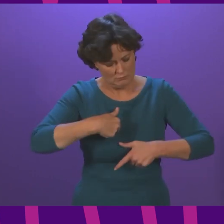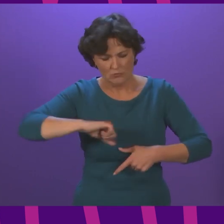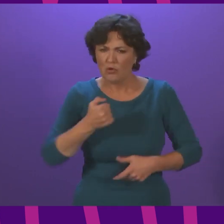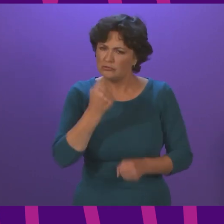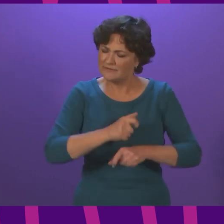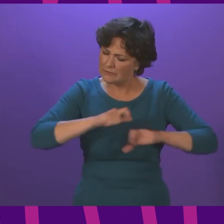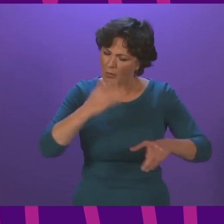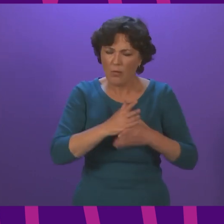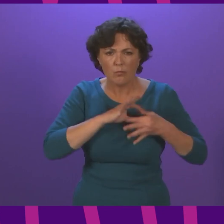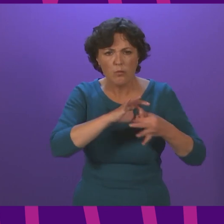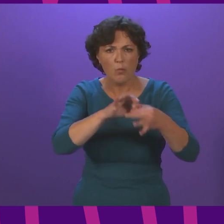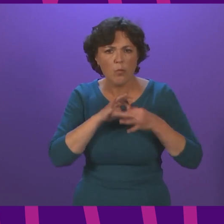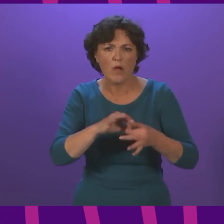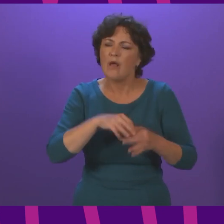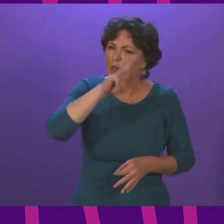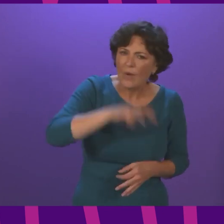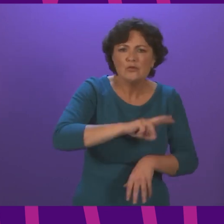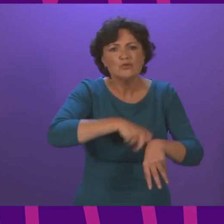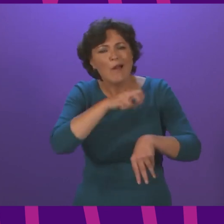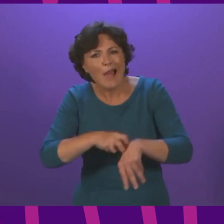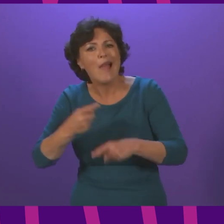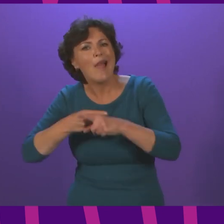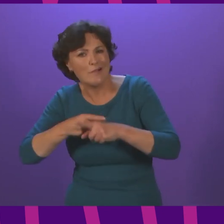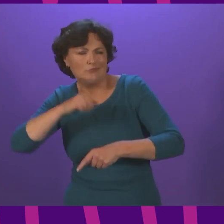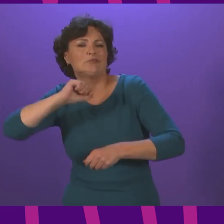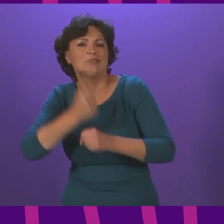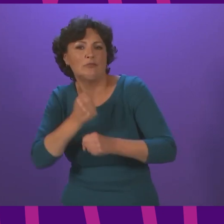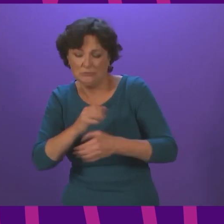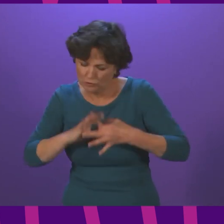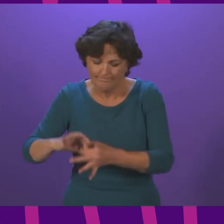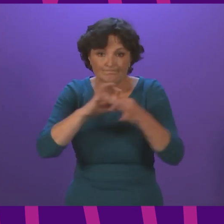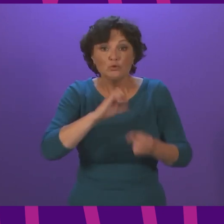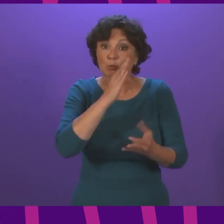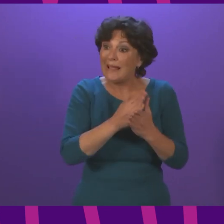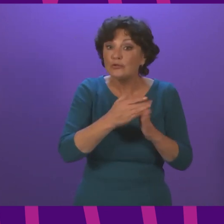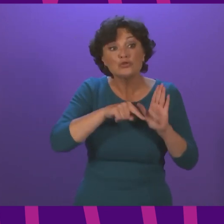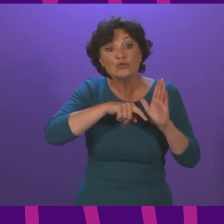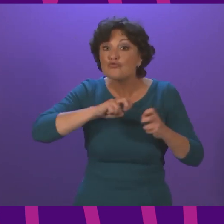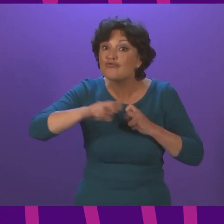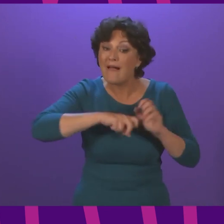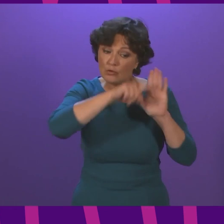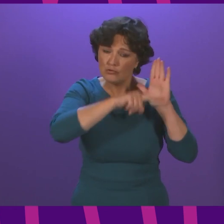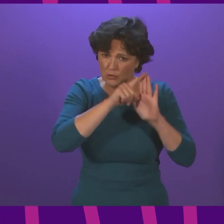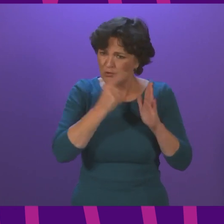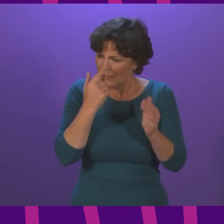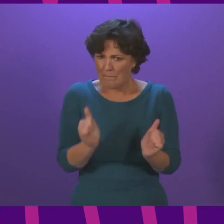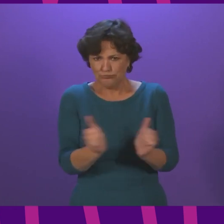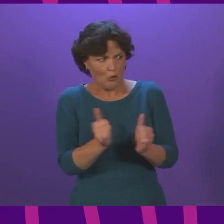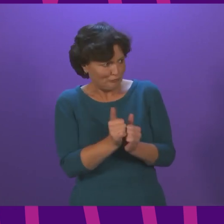devolved governments and the travel sector to ensure that the position on international travel is proportionate, that it is helping us guard against